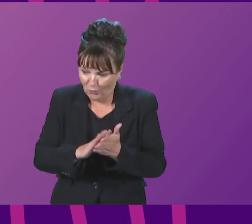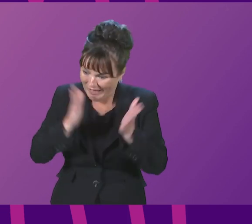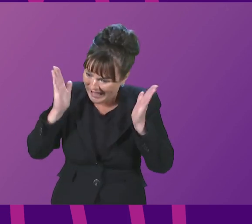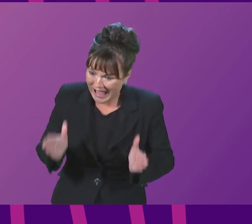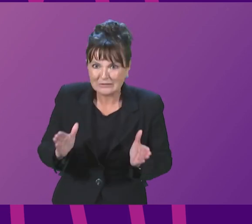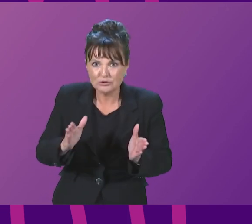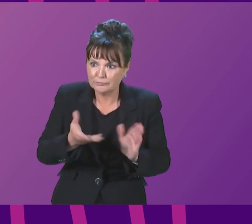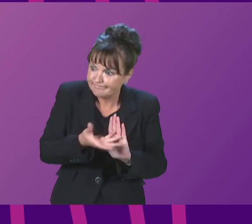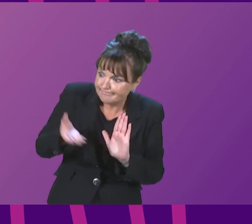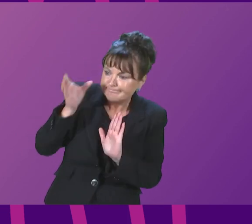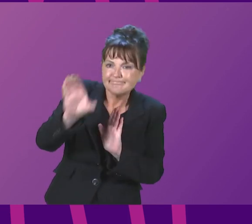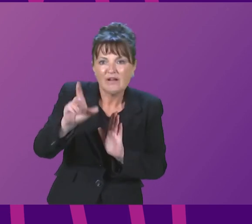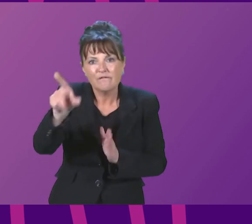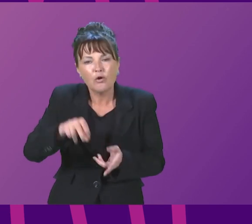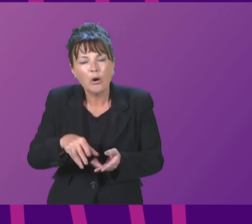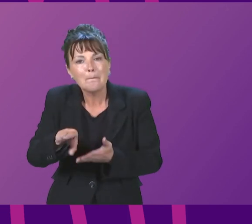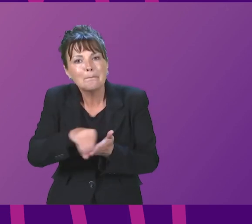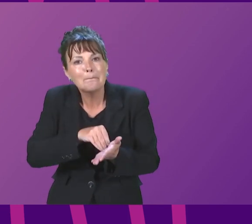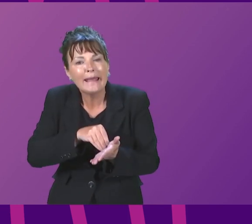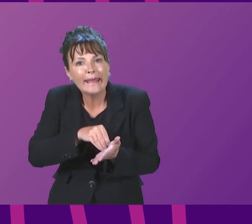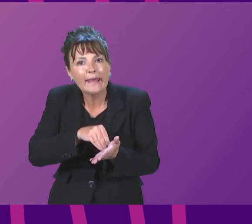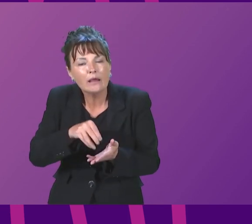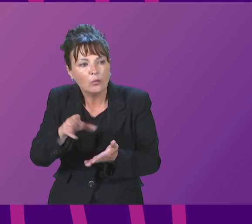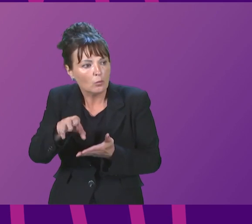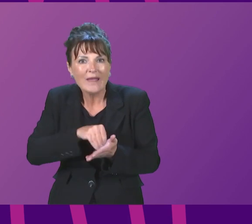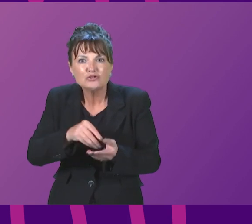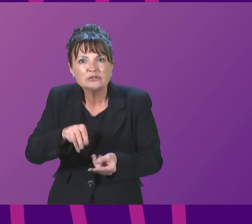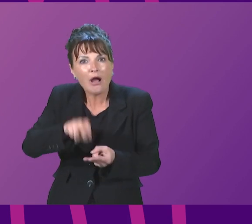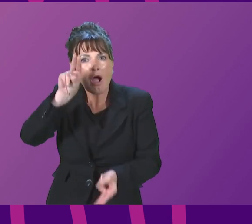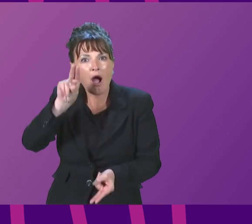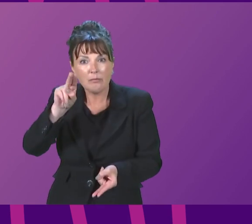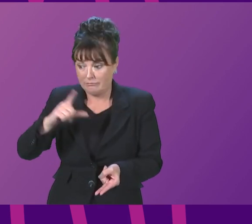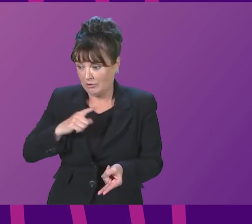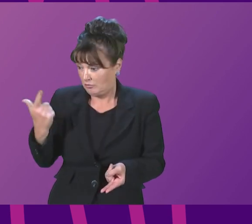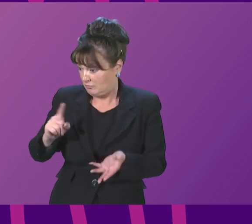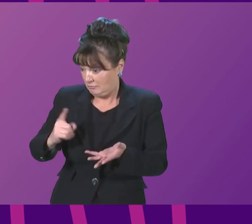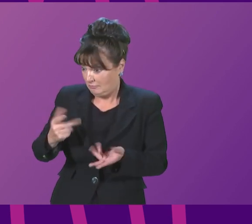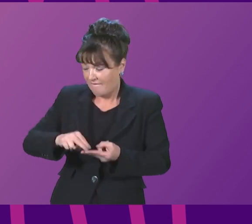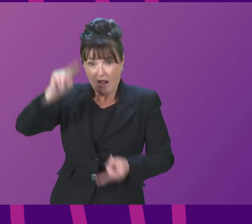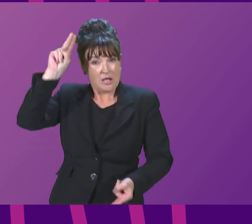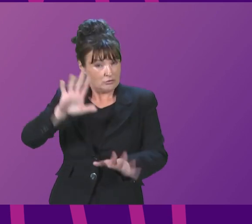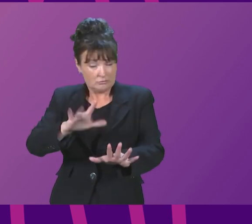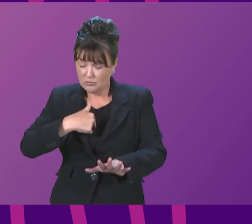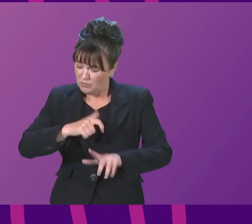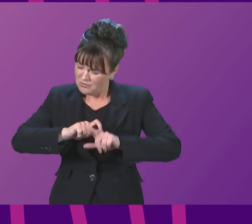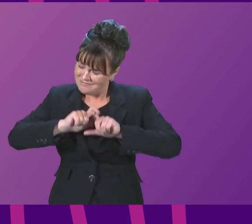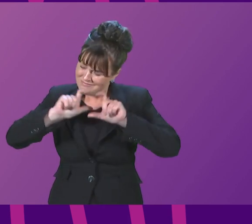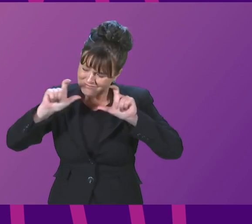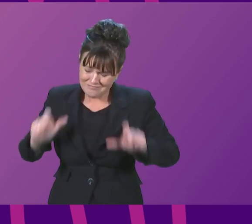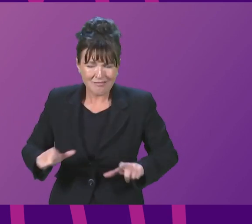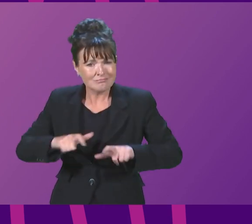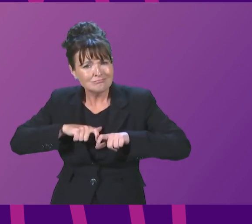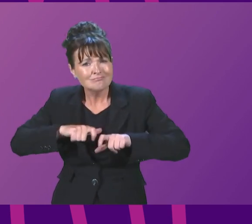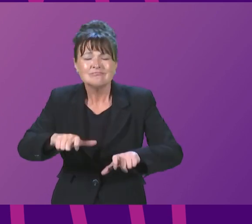higher pay deals because of the soaring inflation being presided over by this UK government. So we'll continue to take the hard